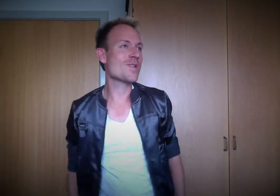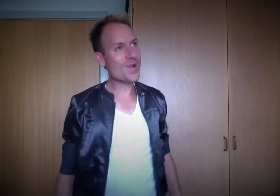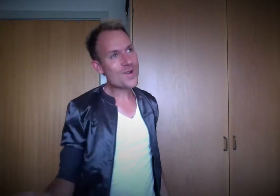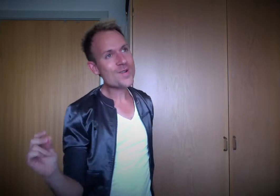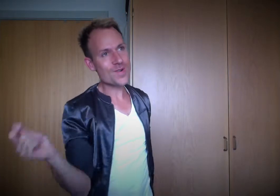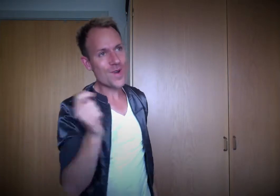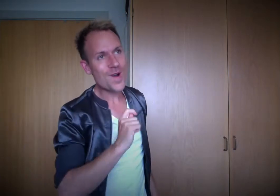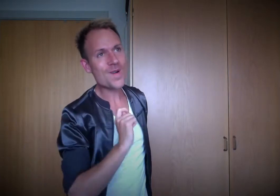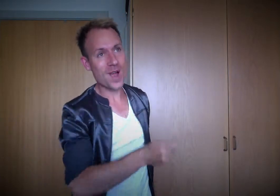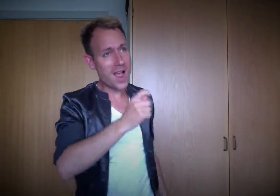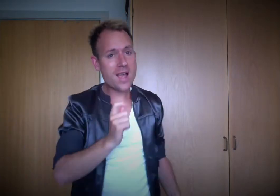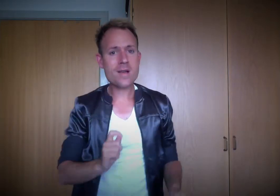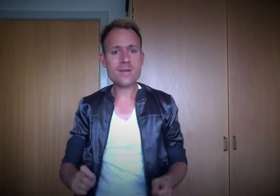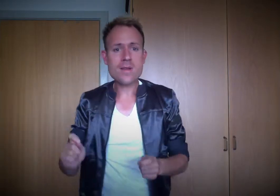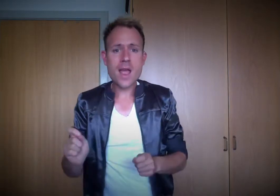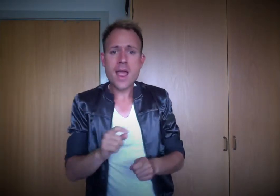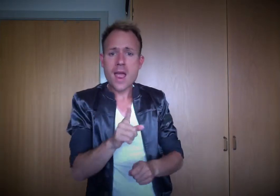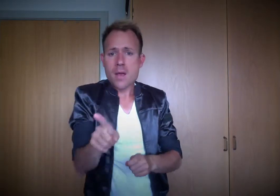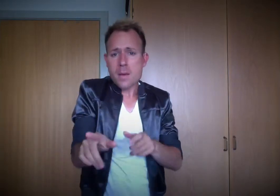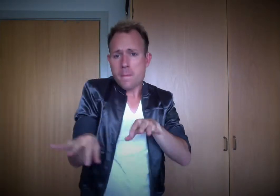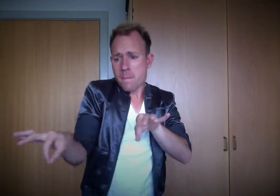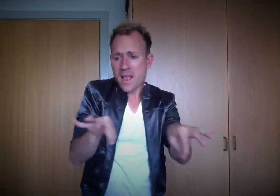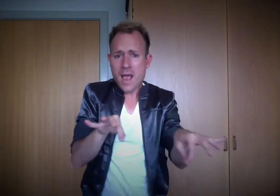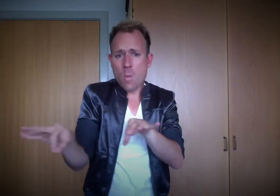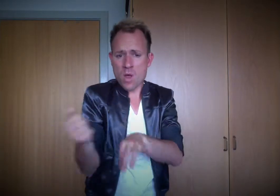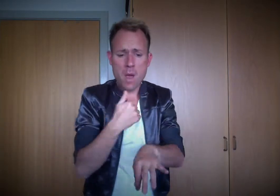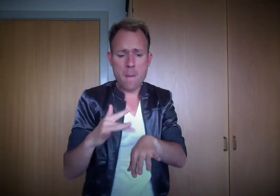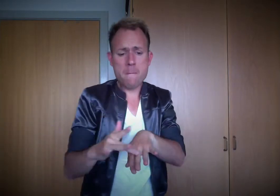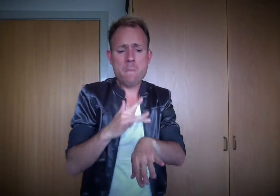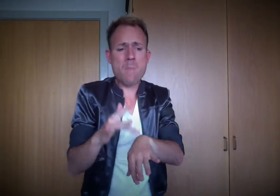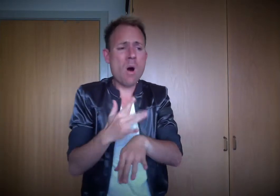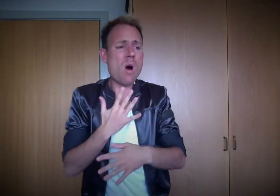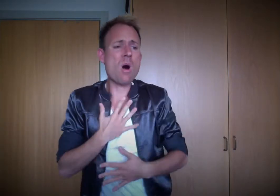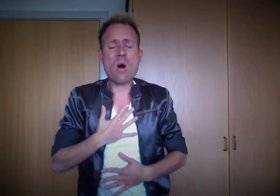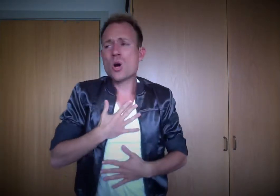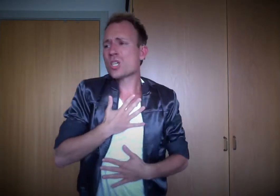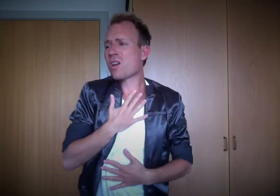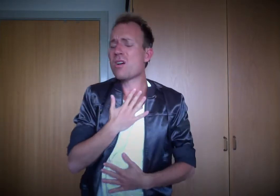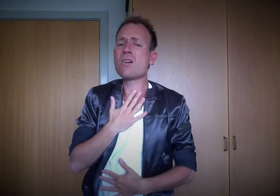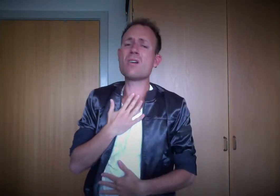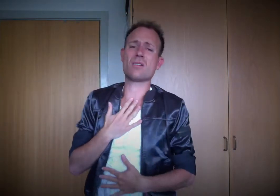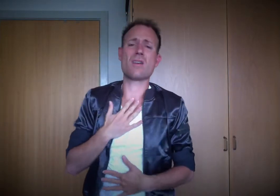We've been playing games with our emotions